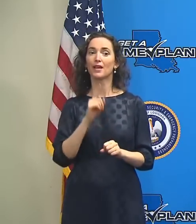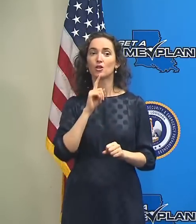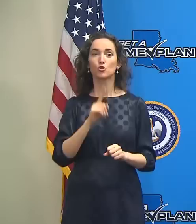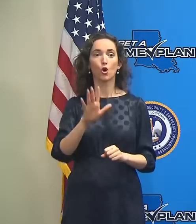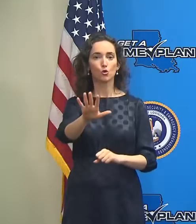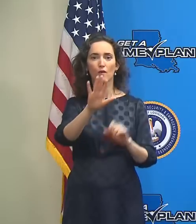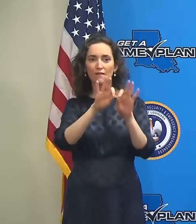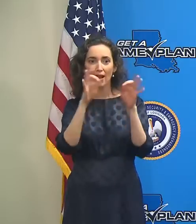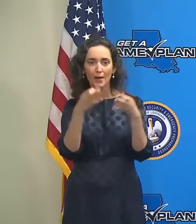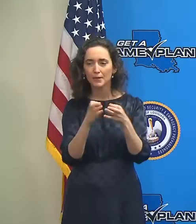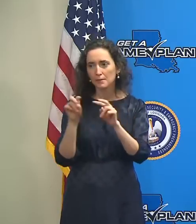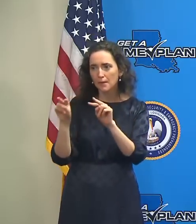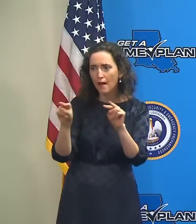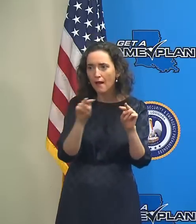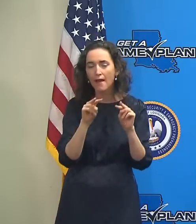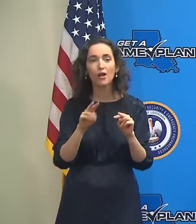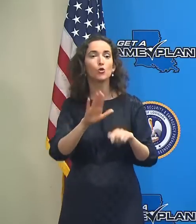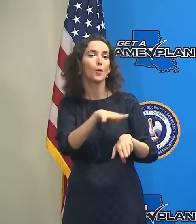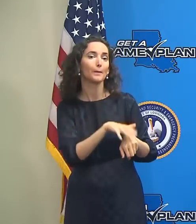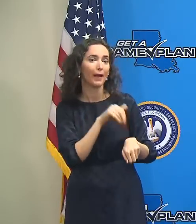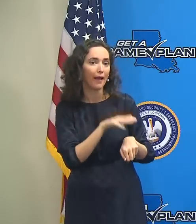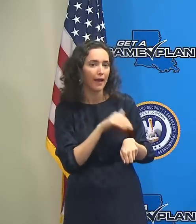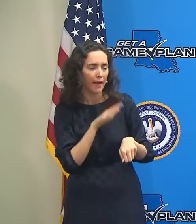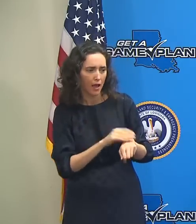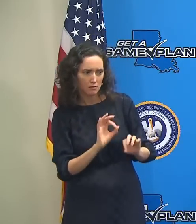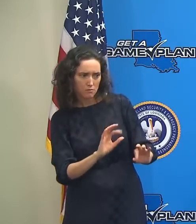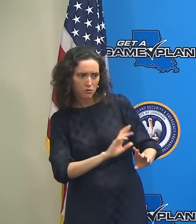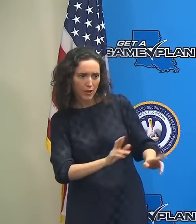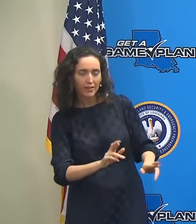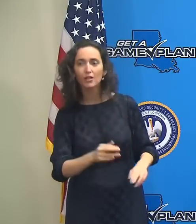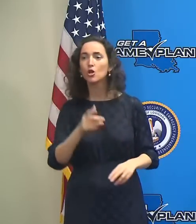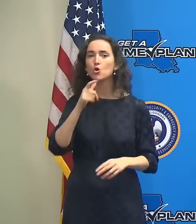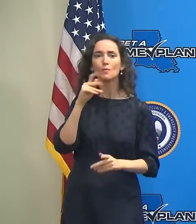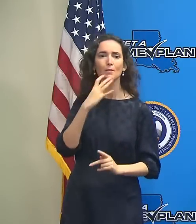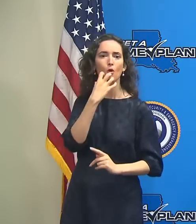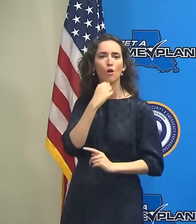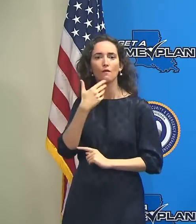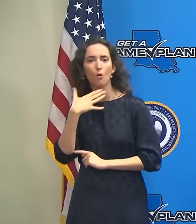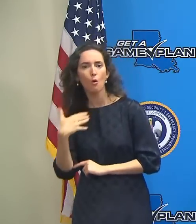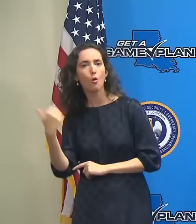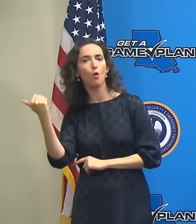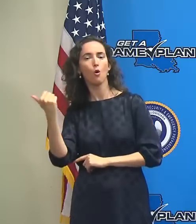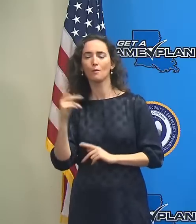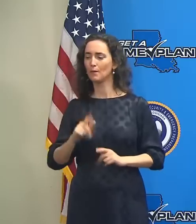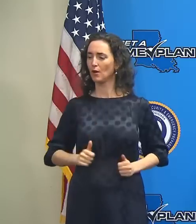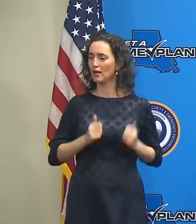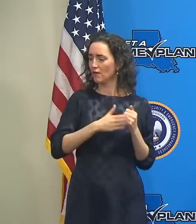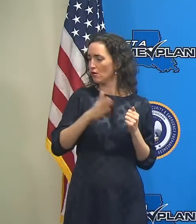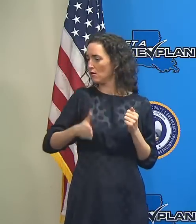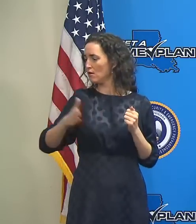to your family, to your pets, to elderly loved ones and neighbors.